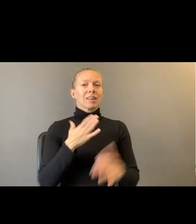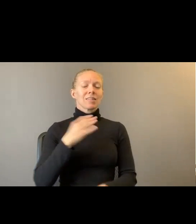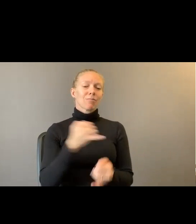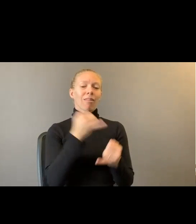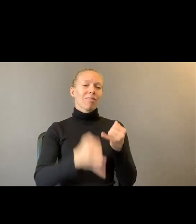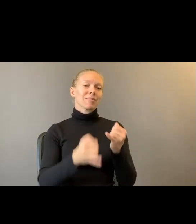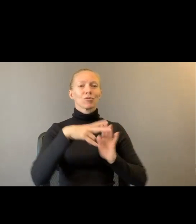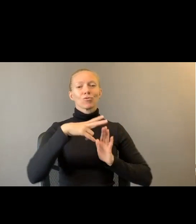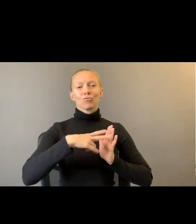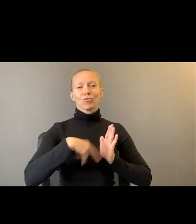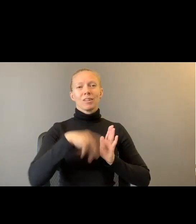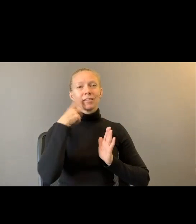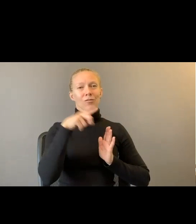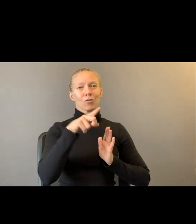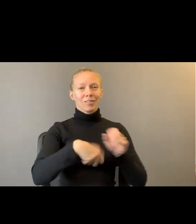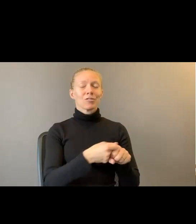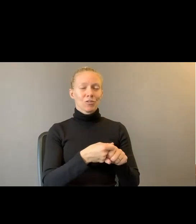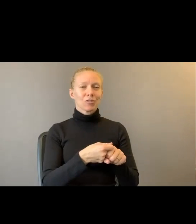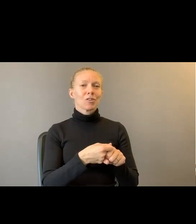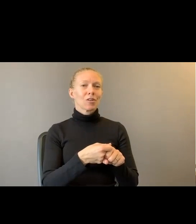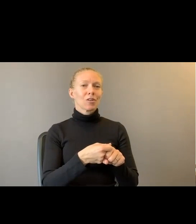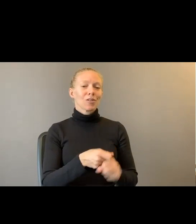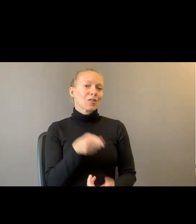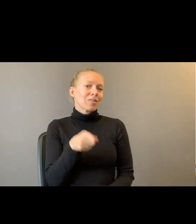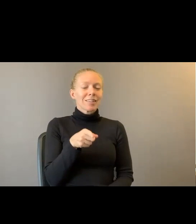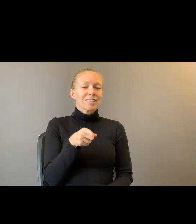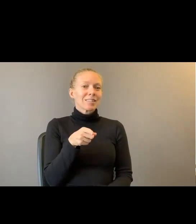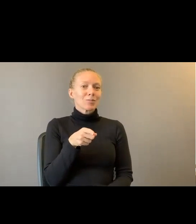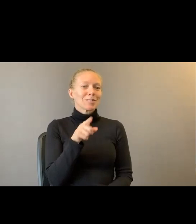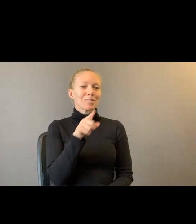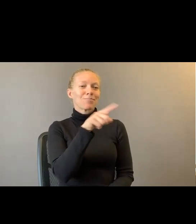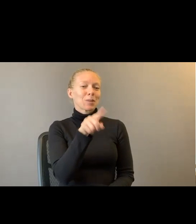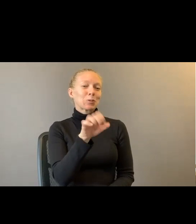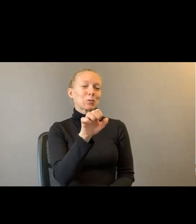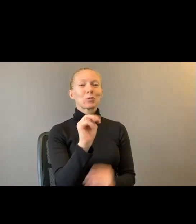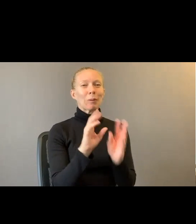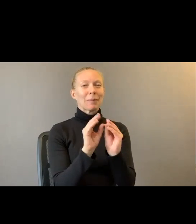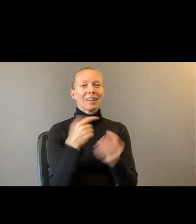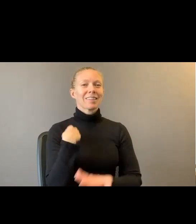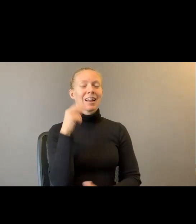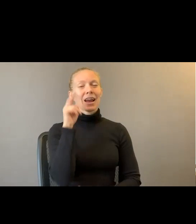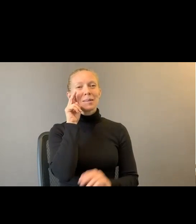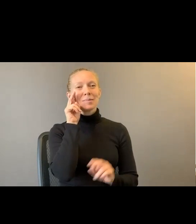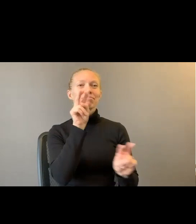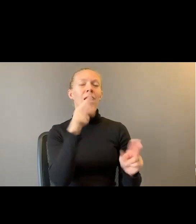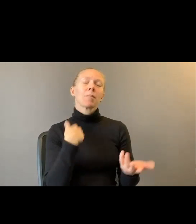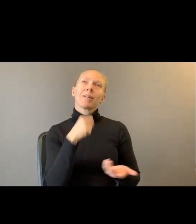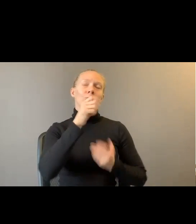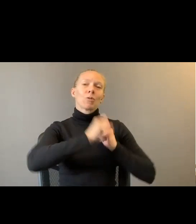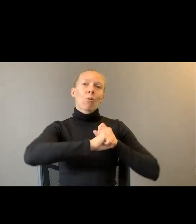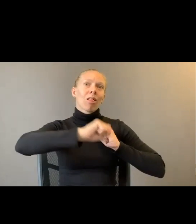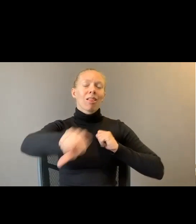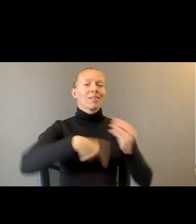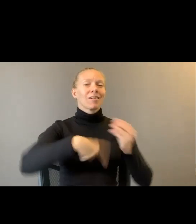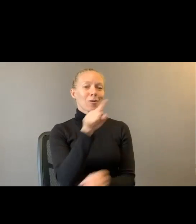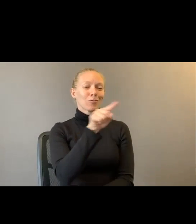feel this was a zoom I looked forward to because we all, I don't need to go there about zoom, but this was a zoom I looked